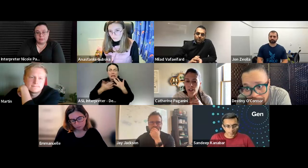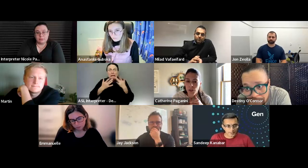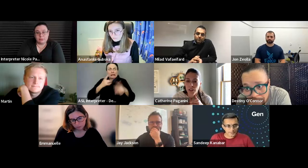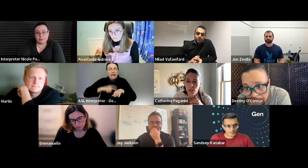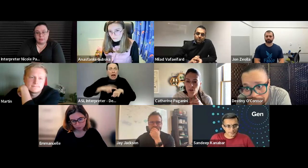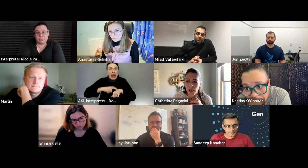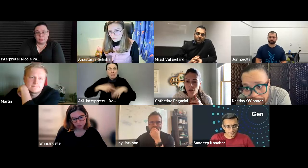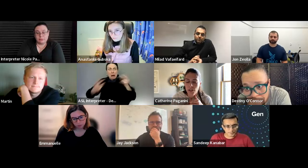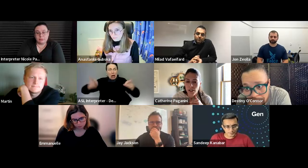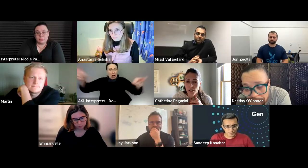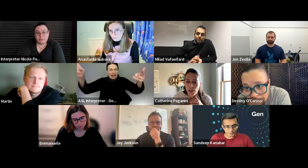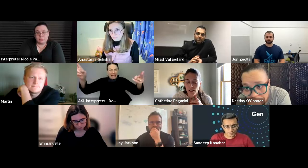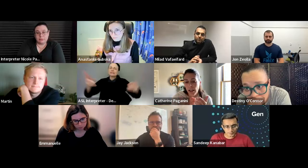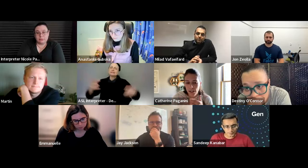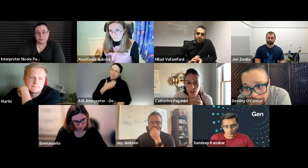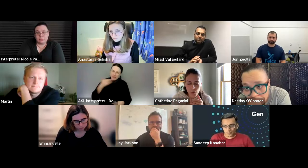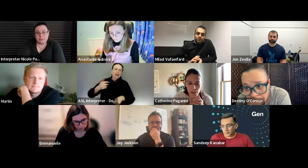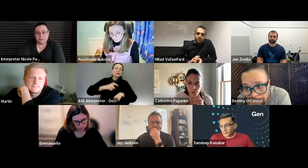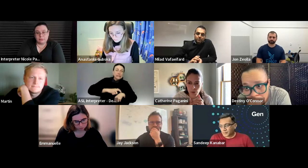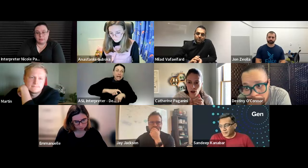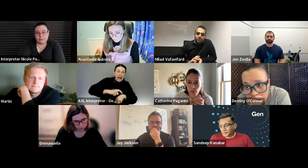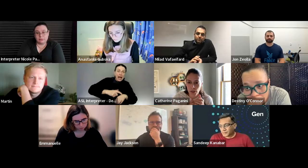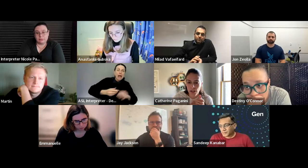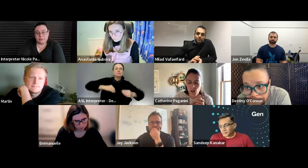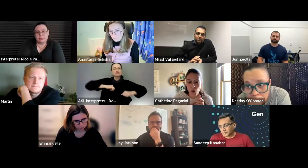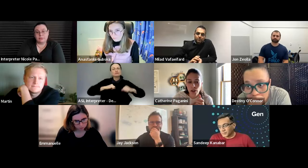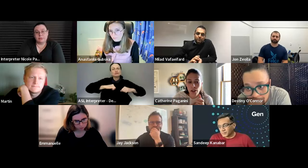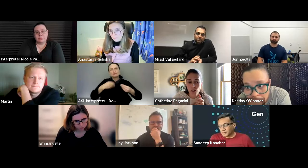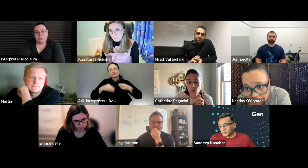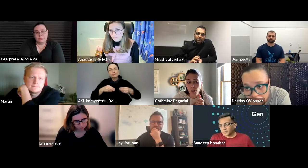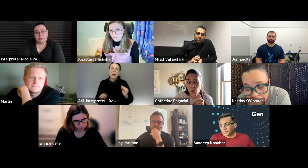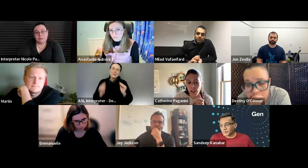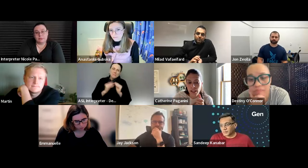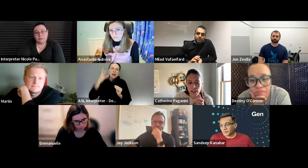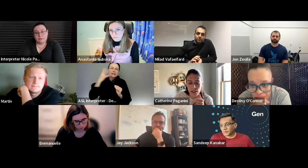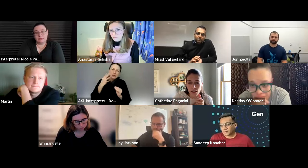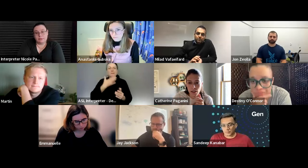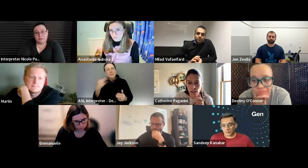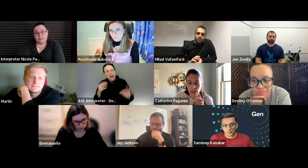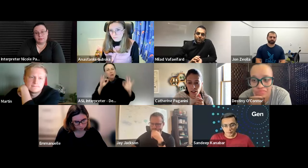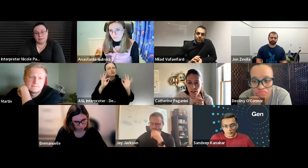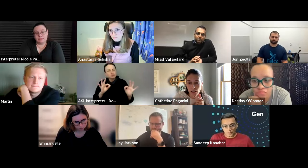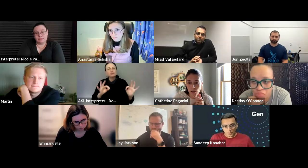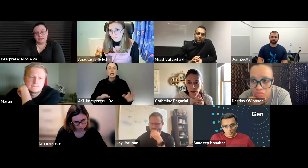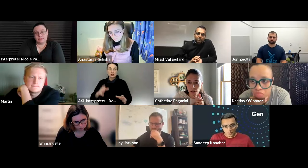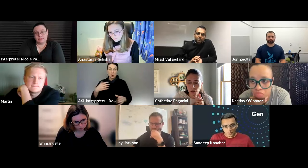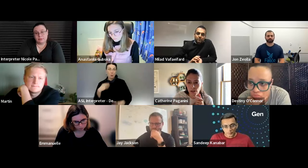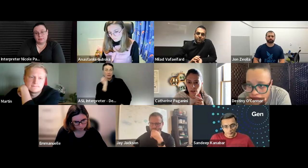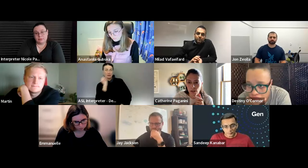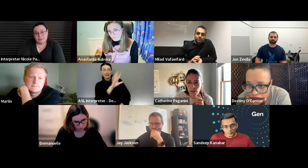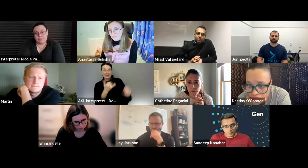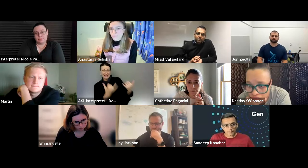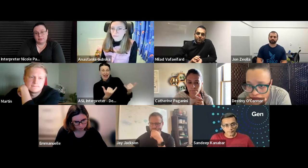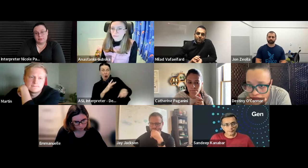the better the experience right because it's gonna again it's gonna be a little bit more complicated so the sooner we can get that done i think the better